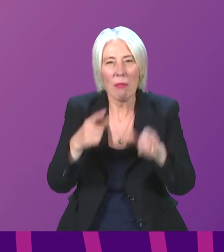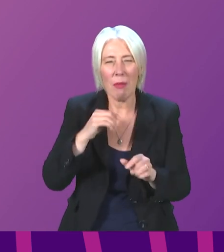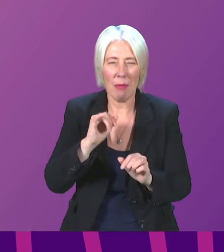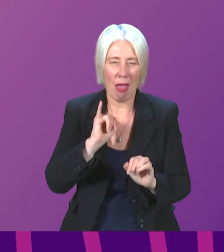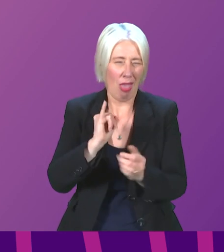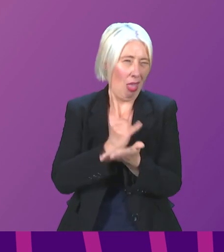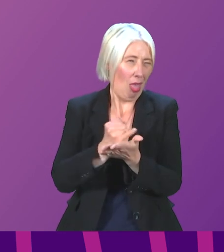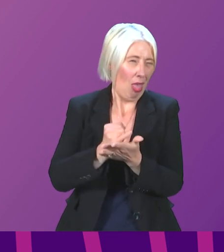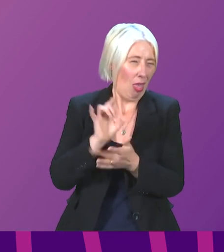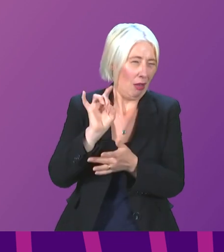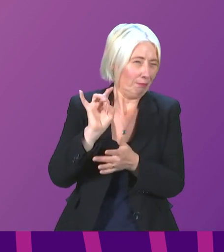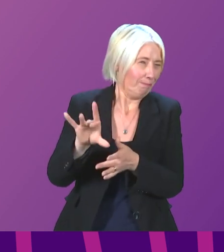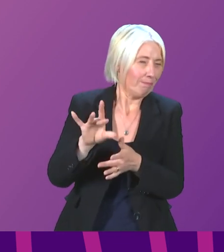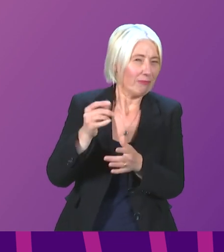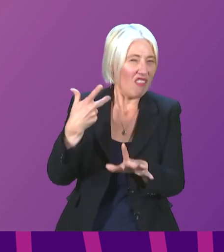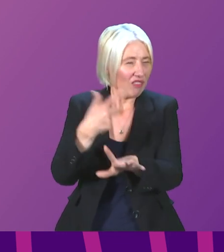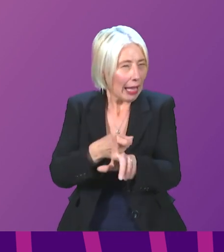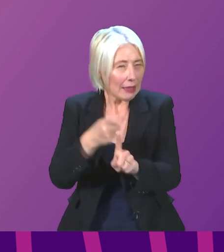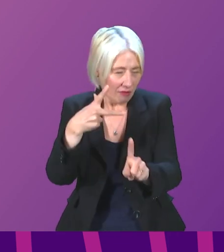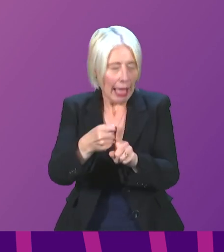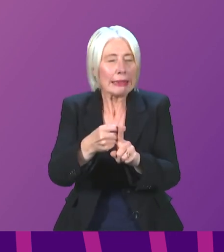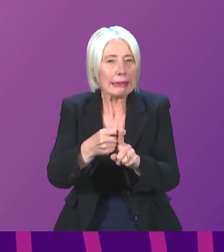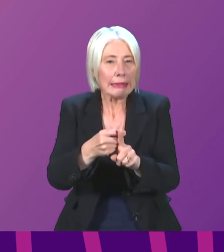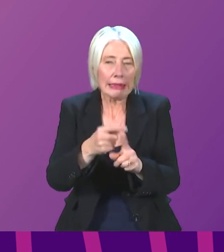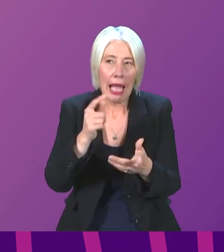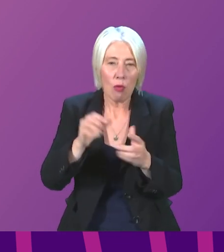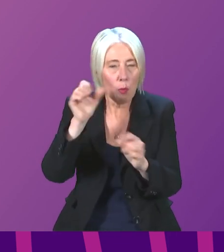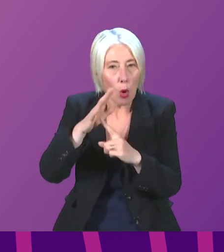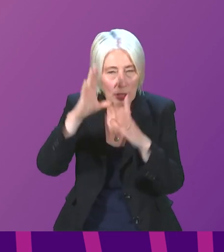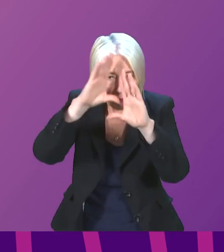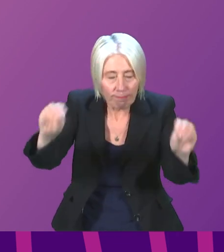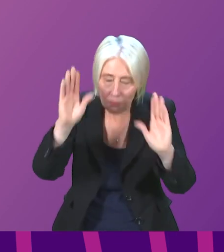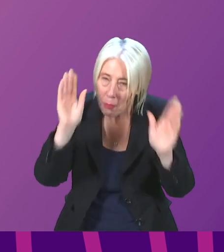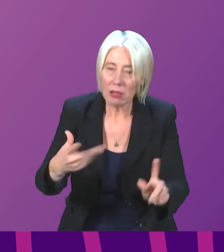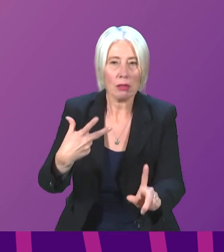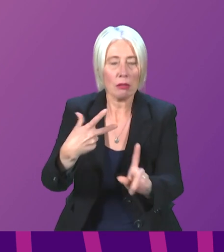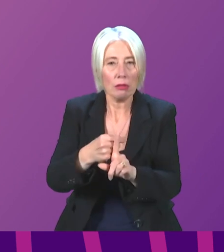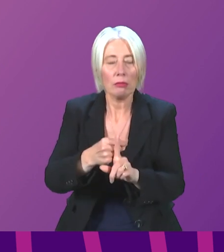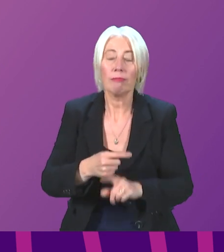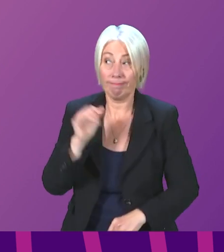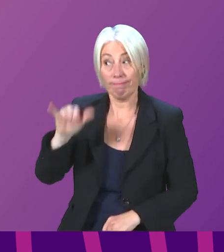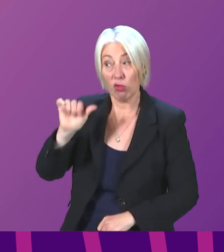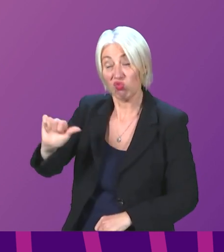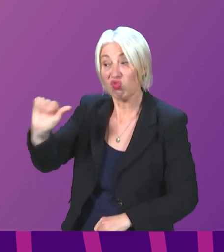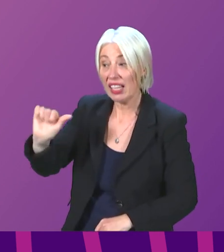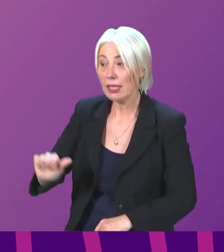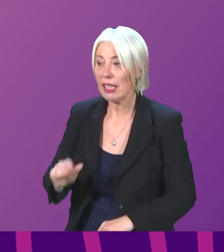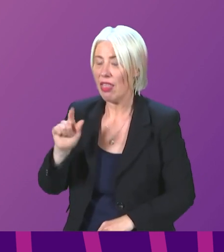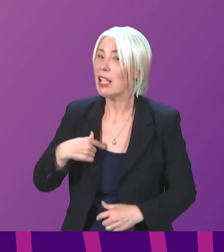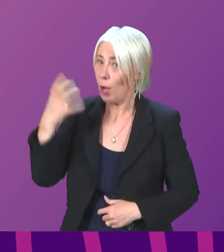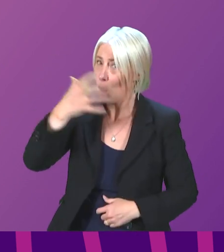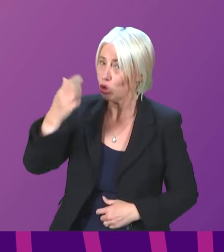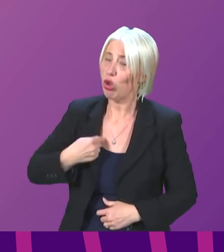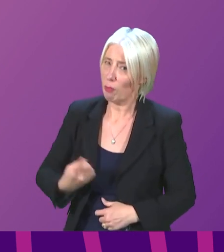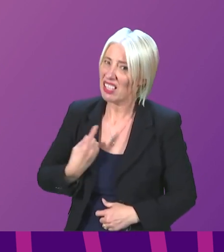vaccines and how important it is to take up this new booster jab? The Cabinet Secretary. Scott Hamilton is absolutely right. It's been one of the concerns